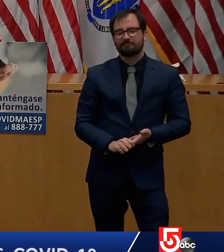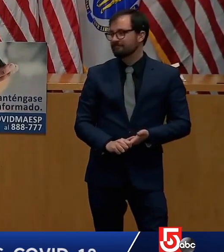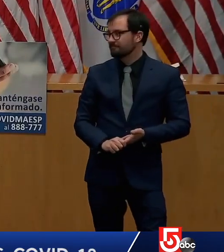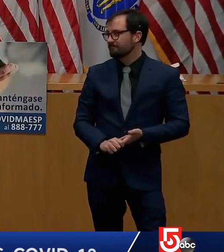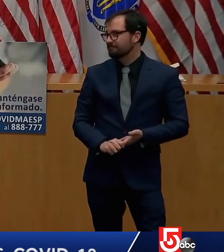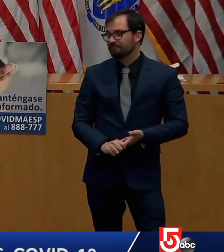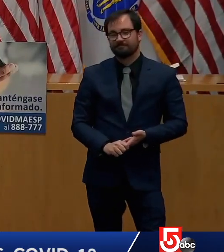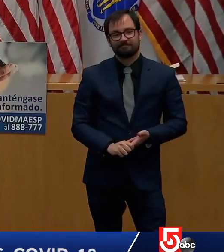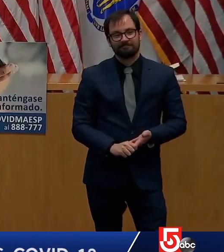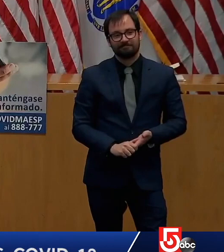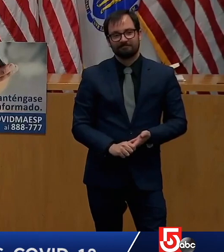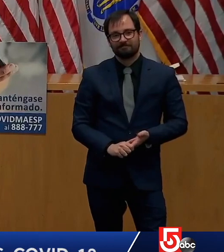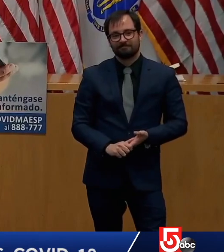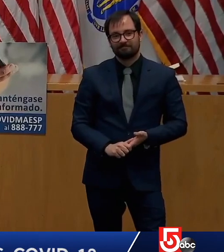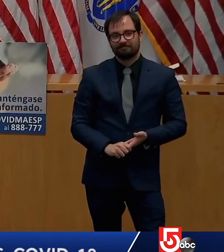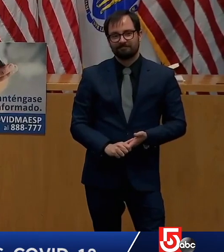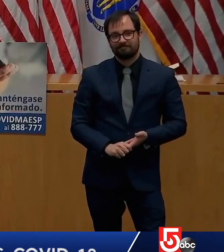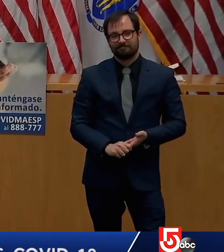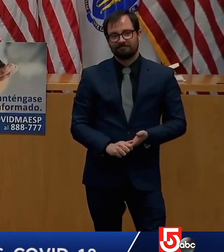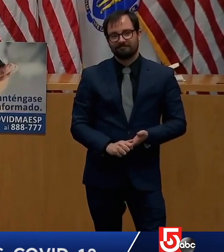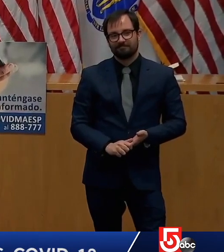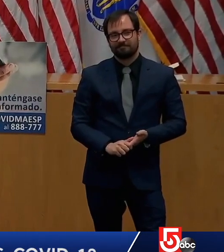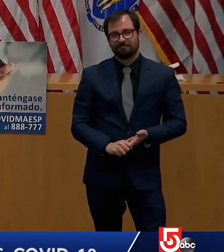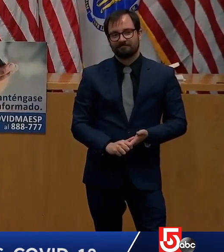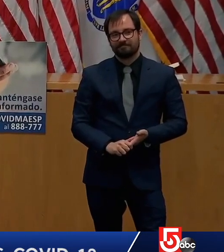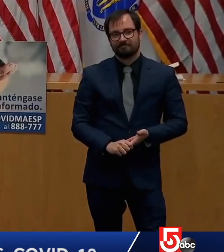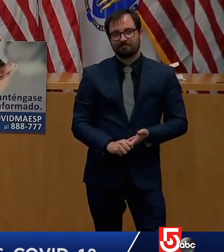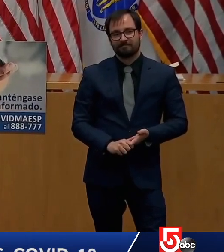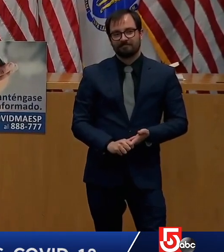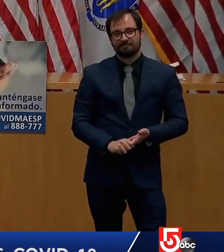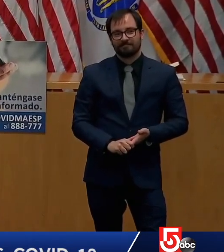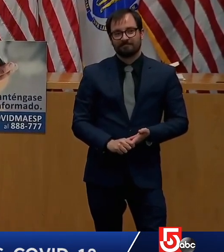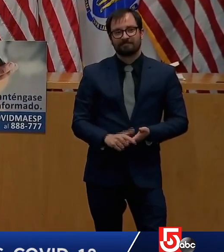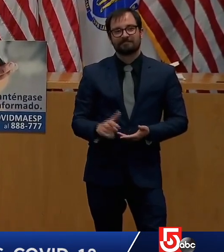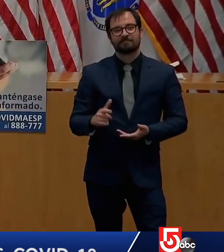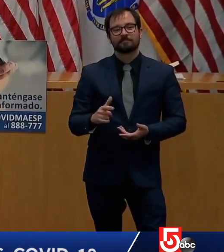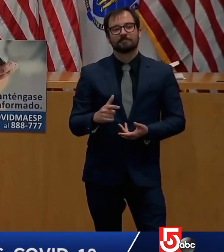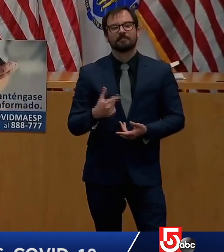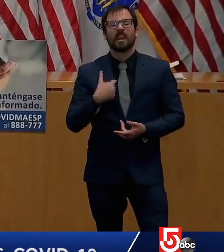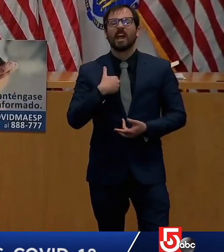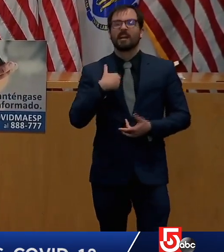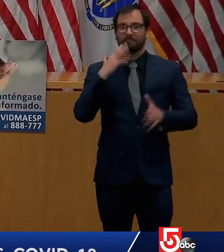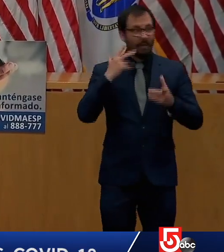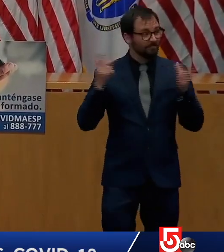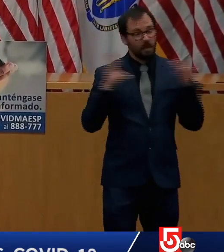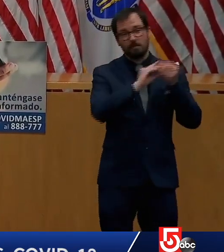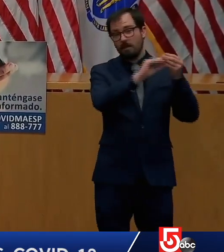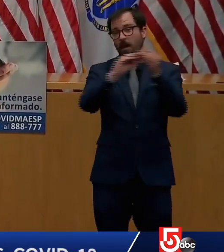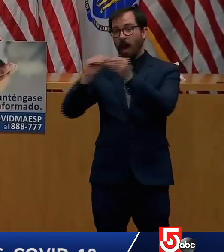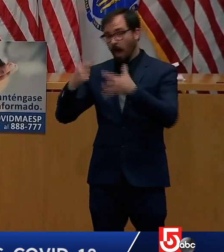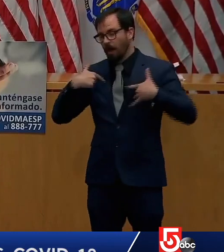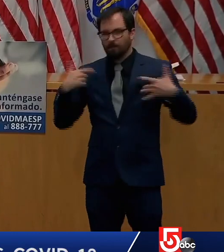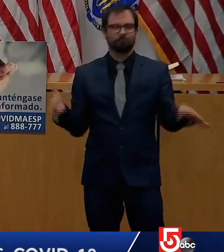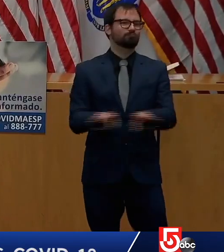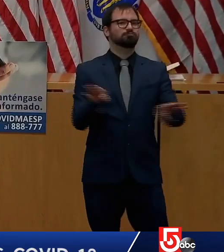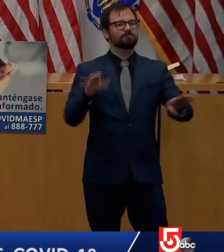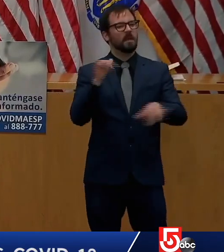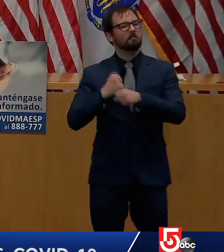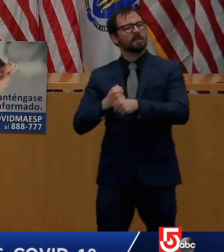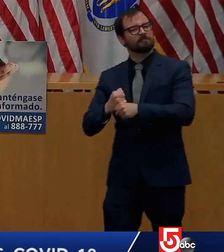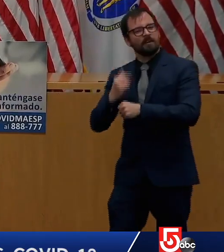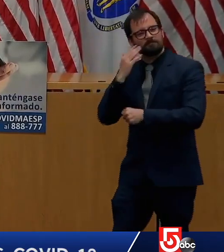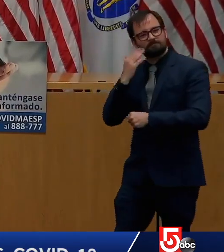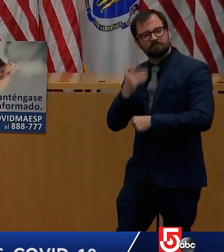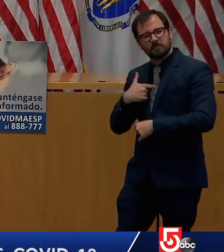To use a baseball analogy, I'm like the closer. Thank you, Governor, Lieutenant Governor, and our friends from education. Just a couple of updates